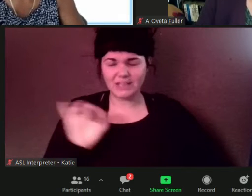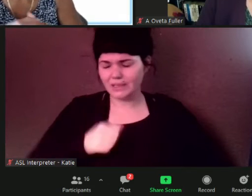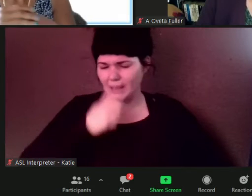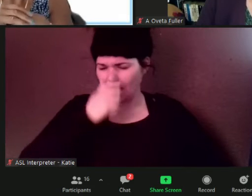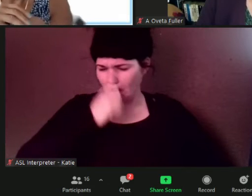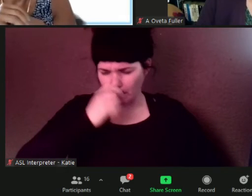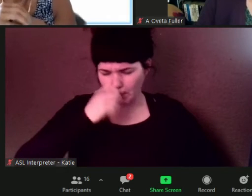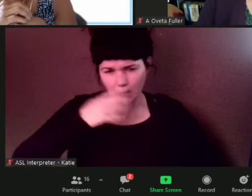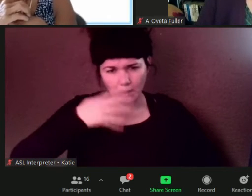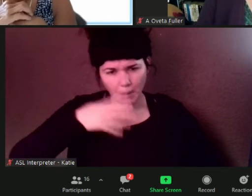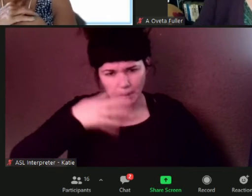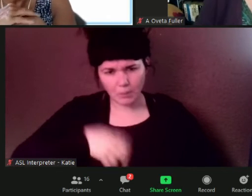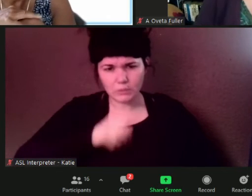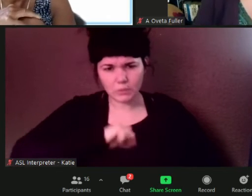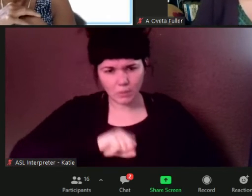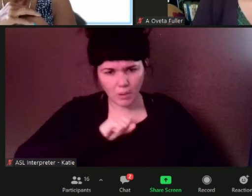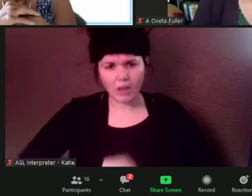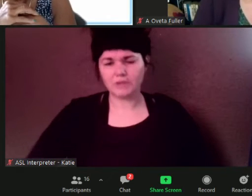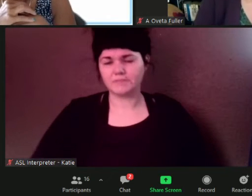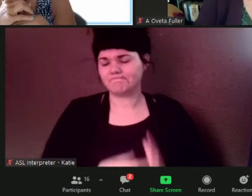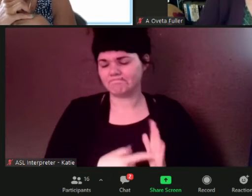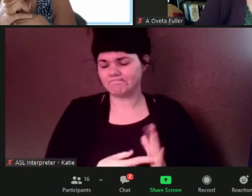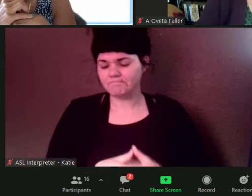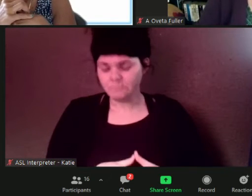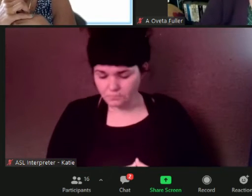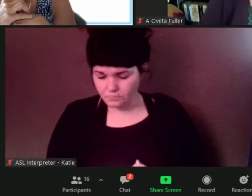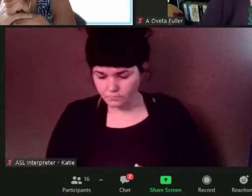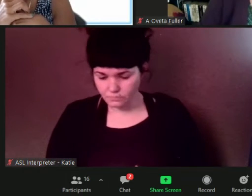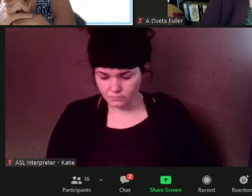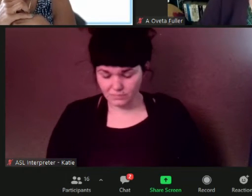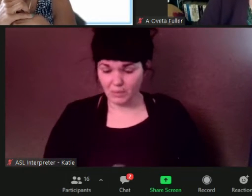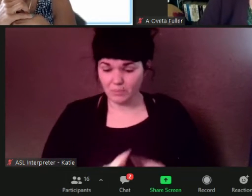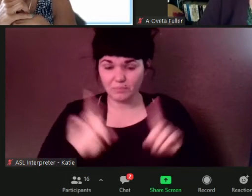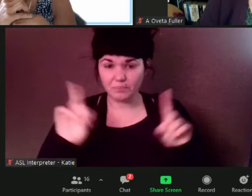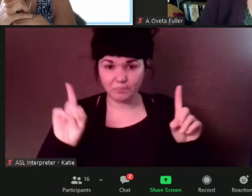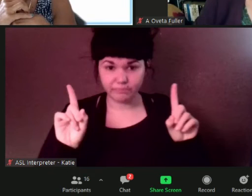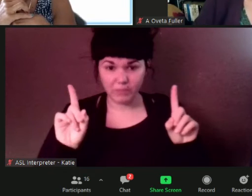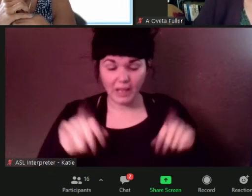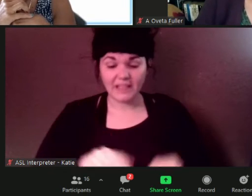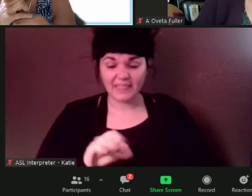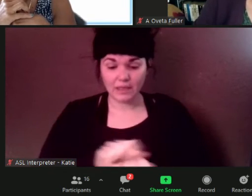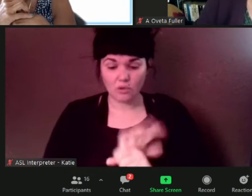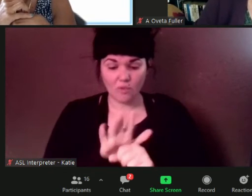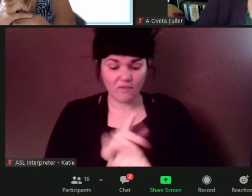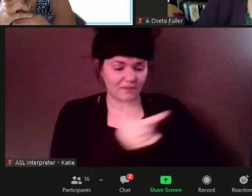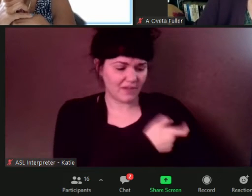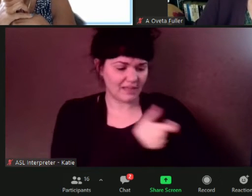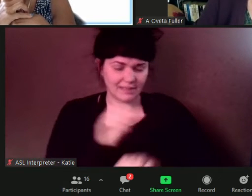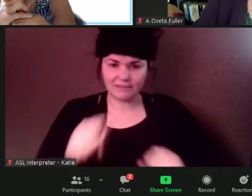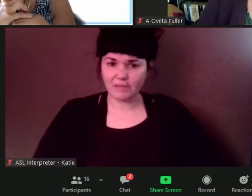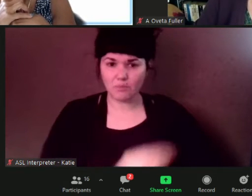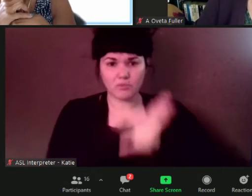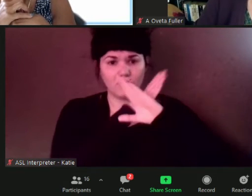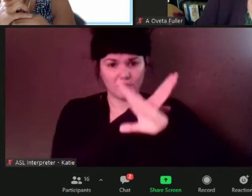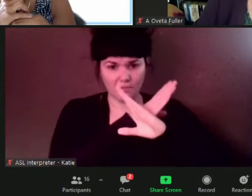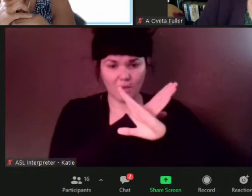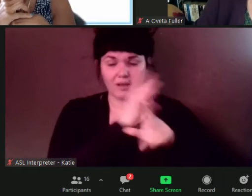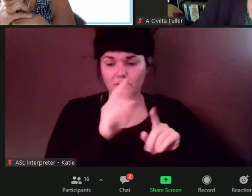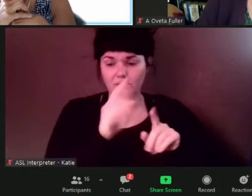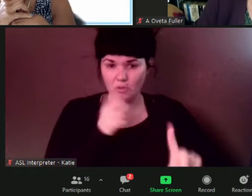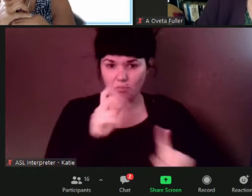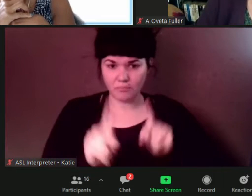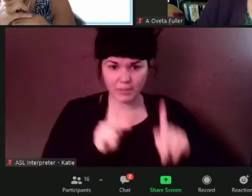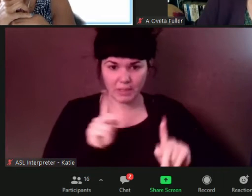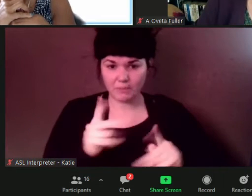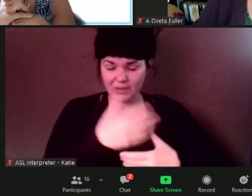they're extremely effective against people who get severe disease meaning they have to come into the hospital hospital even death you can still get